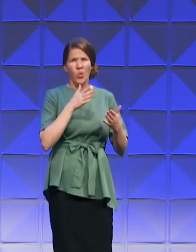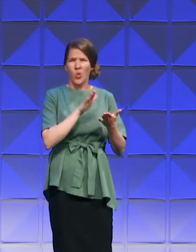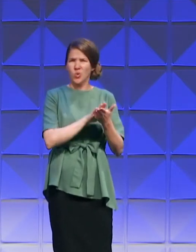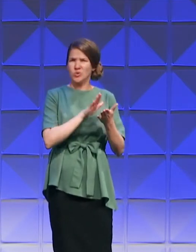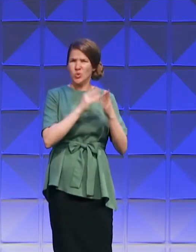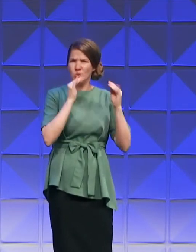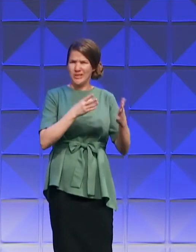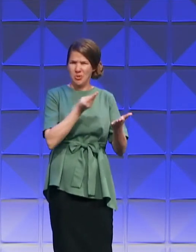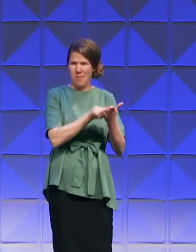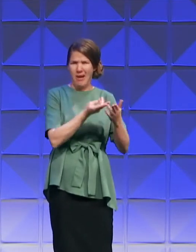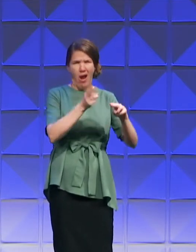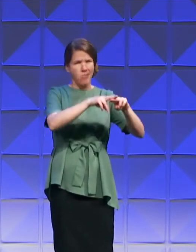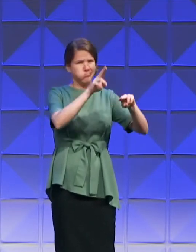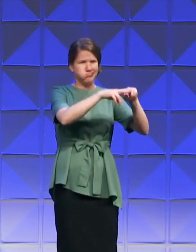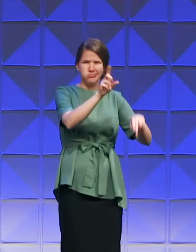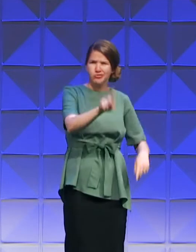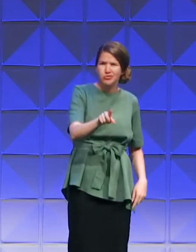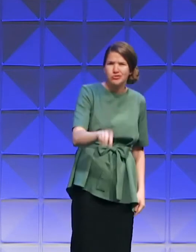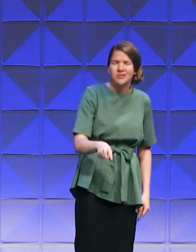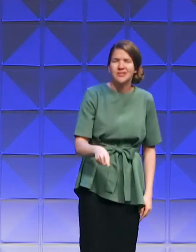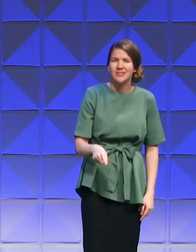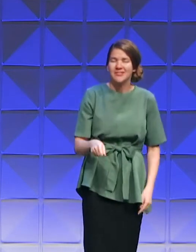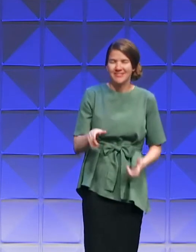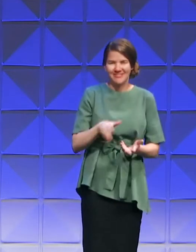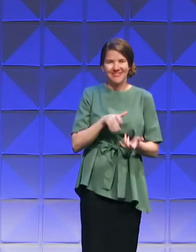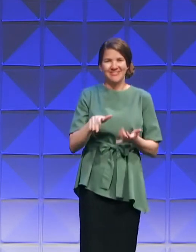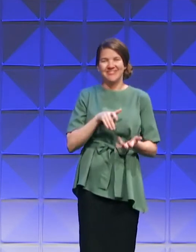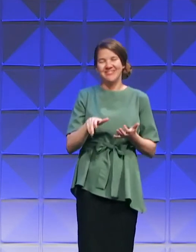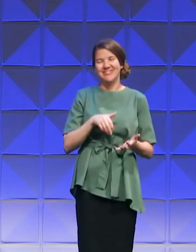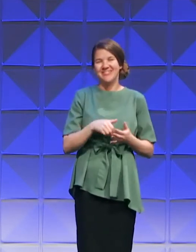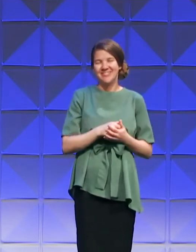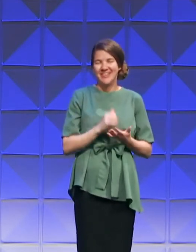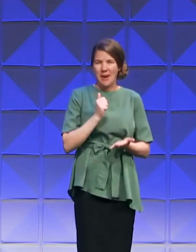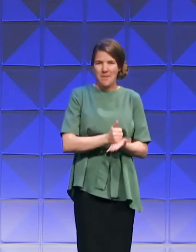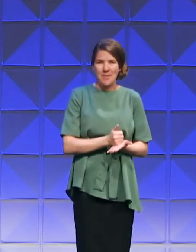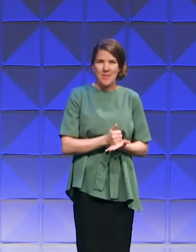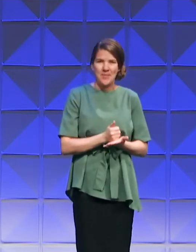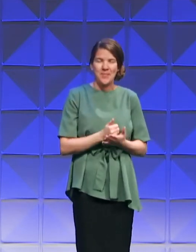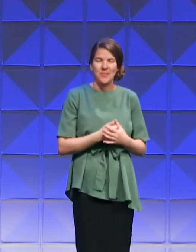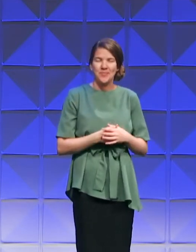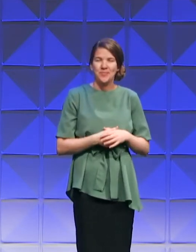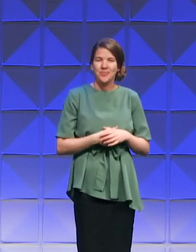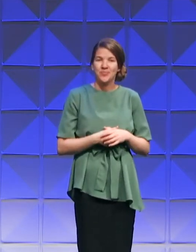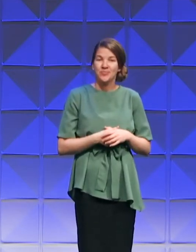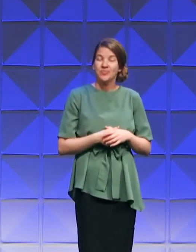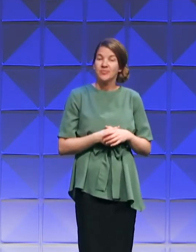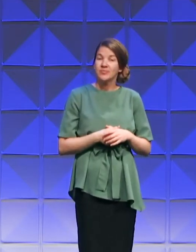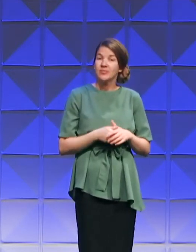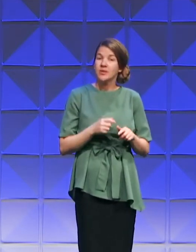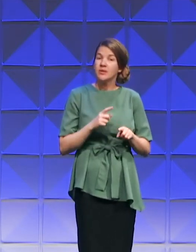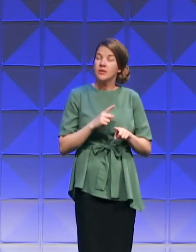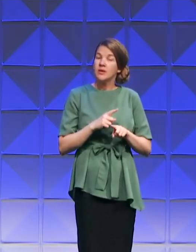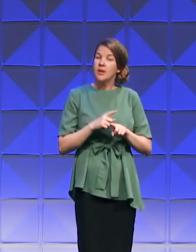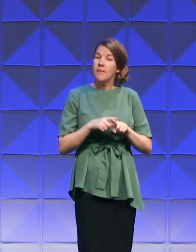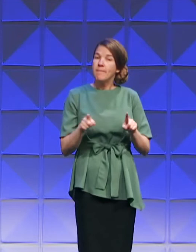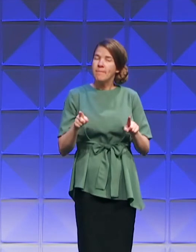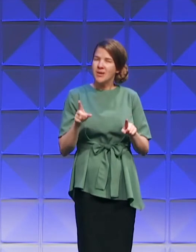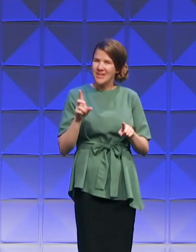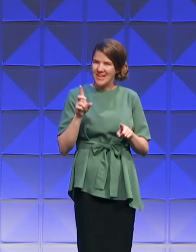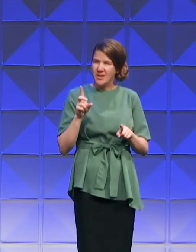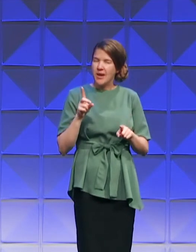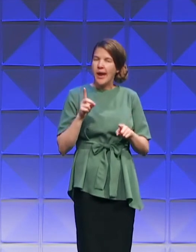And all the school teachers said amen. Amen. But I ran across a meme that